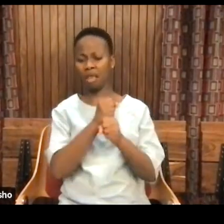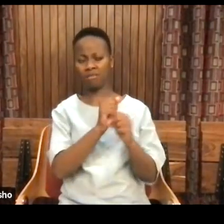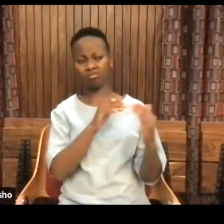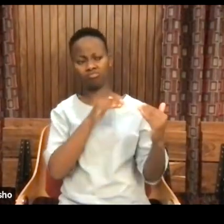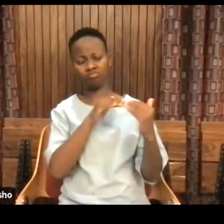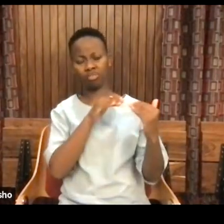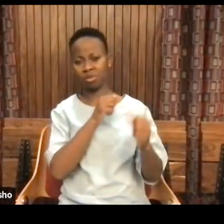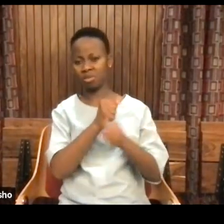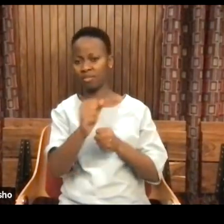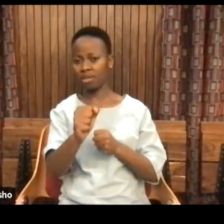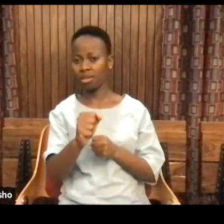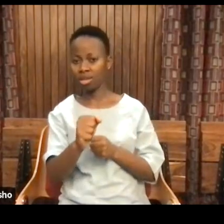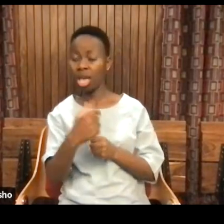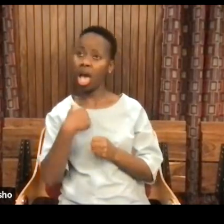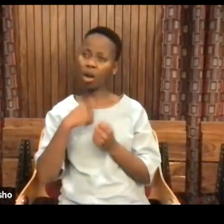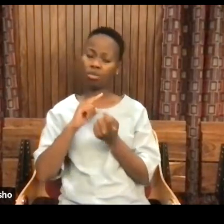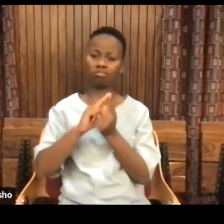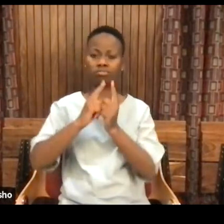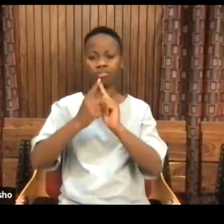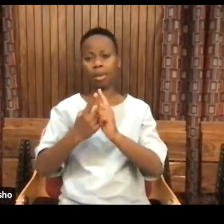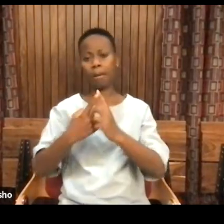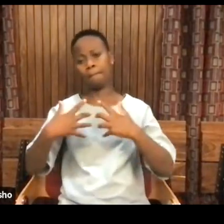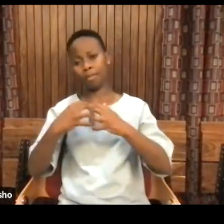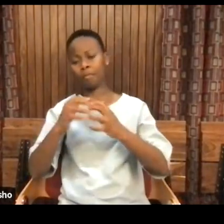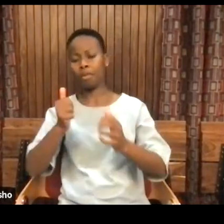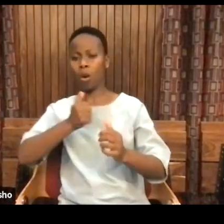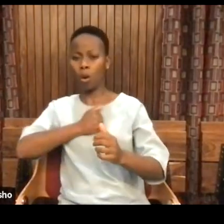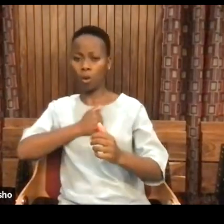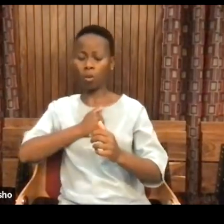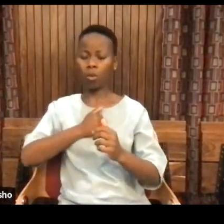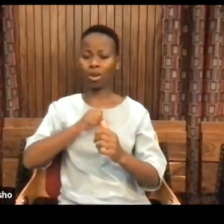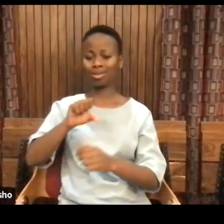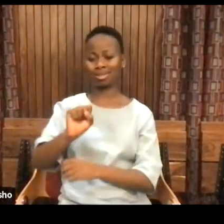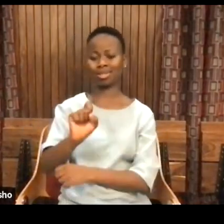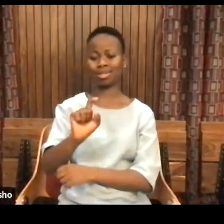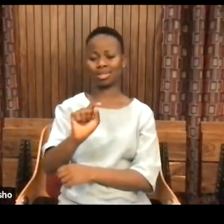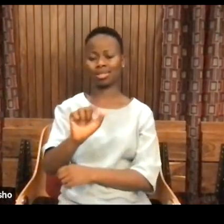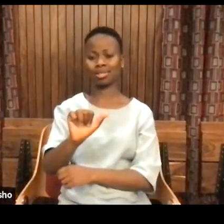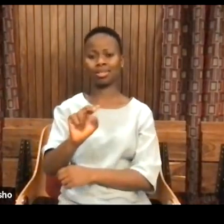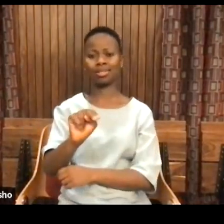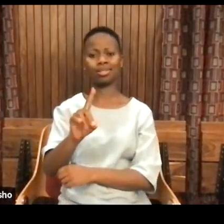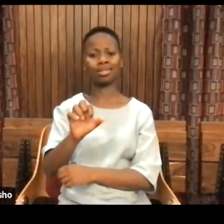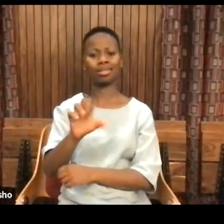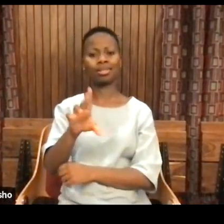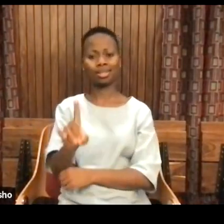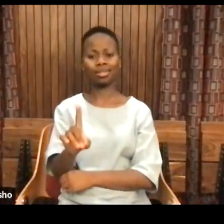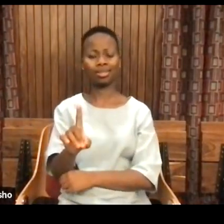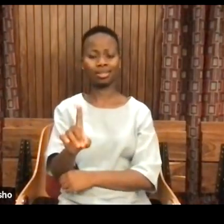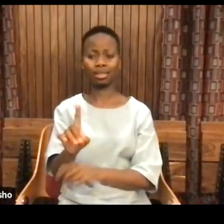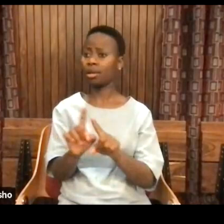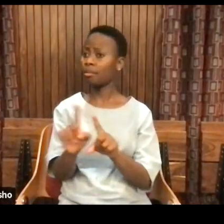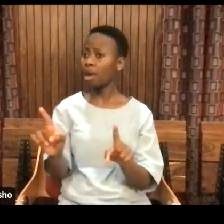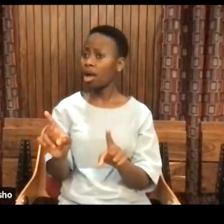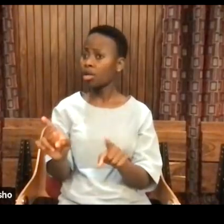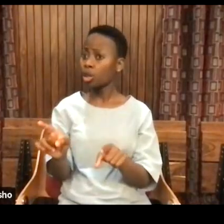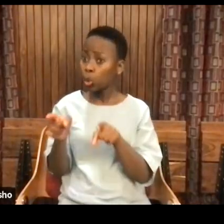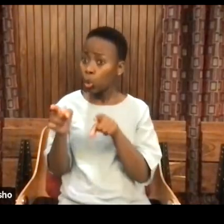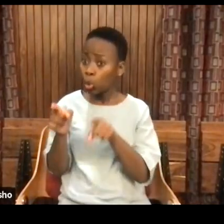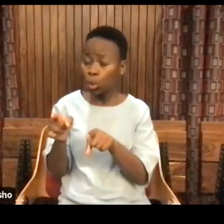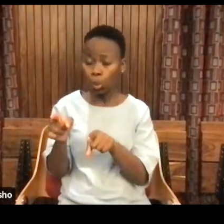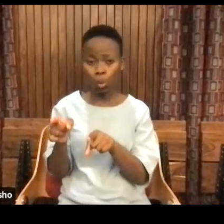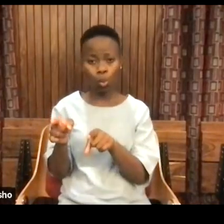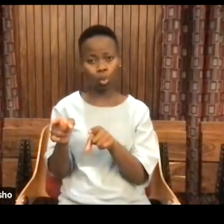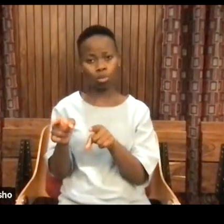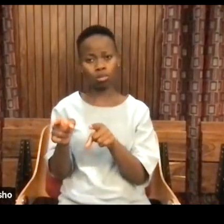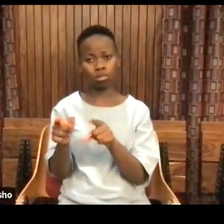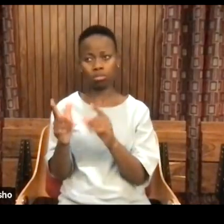I'm going to be the standard. But the same question comes about, what makes you, what makes you, what makes you the standard of what it is to